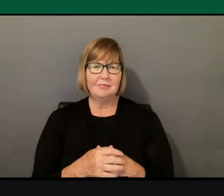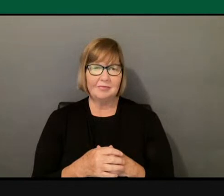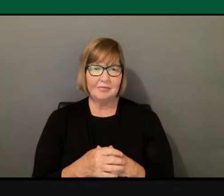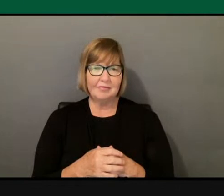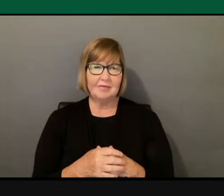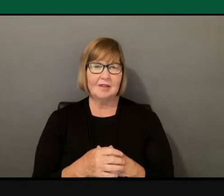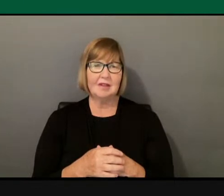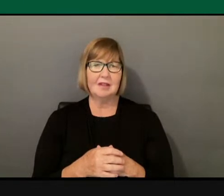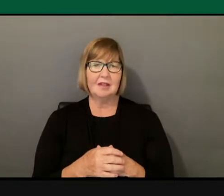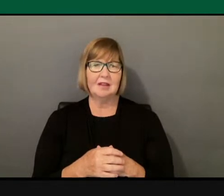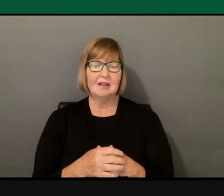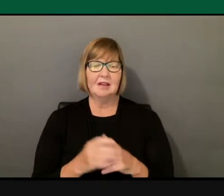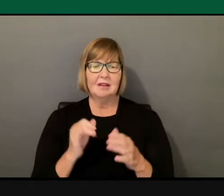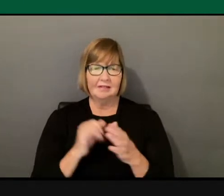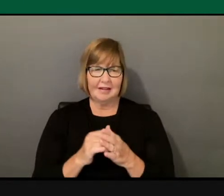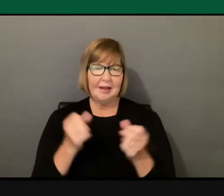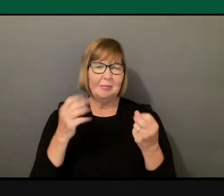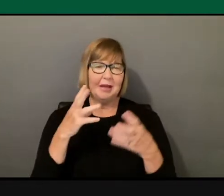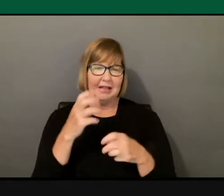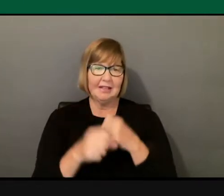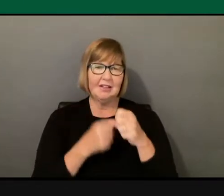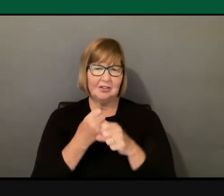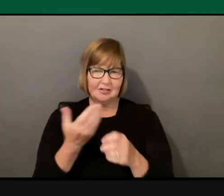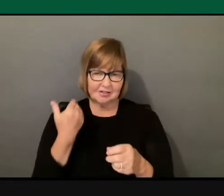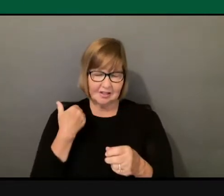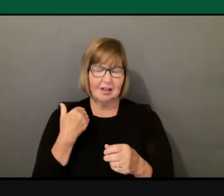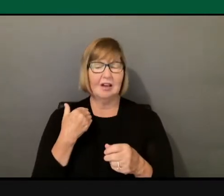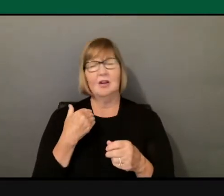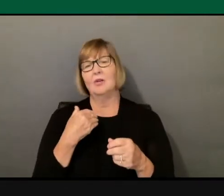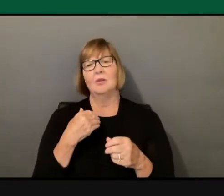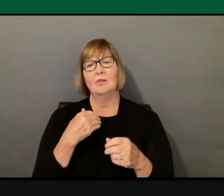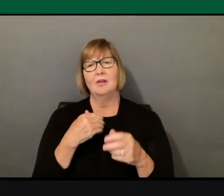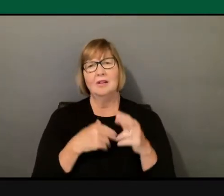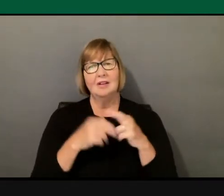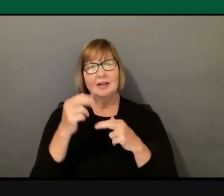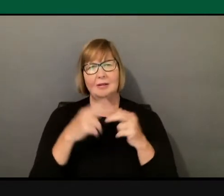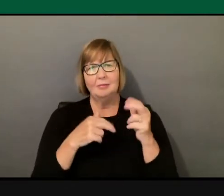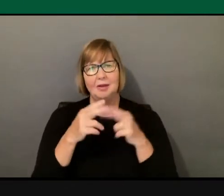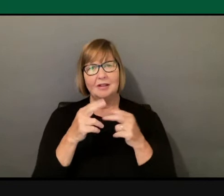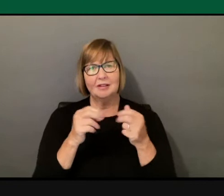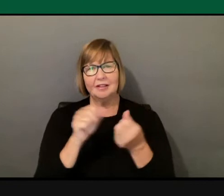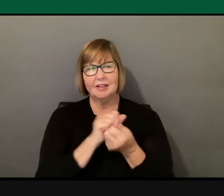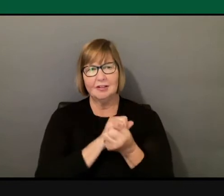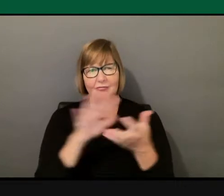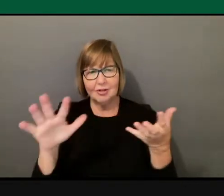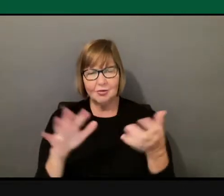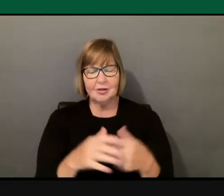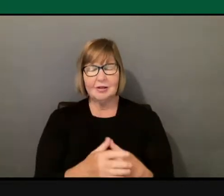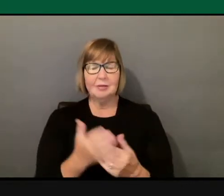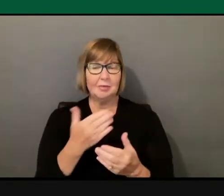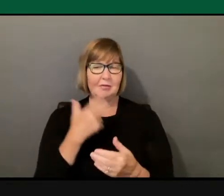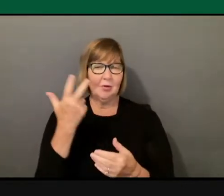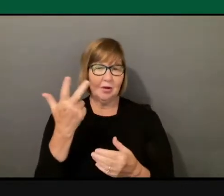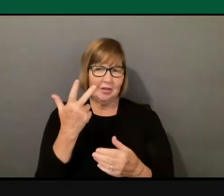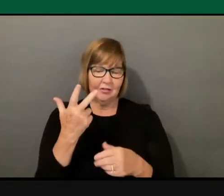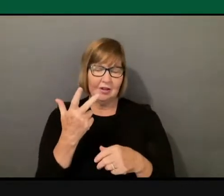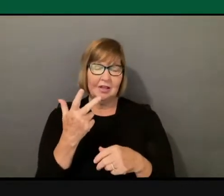defaced. Many of you may know, I don't know, in 1991, there were three synagogues that were torched.